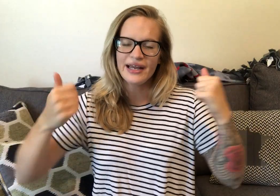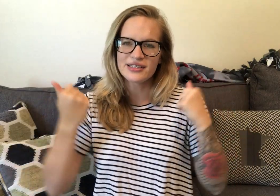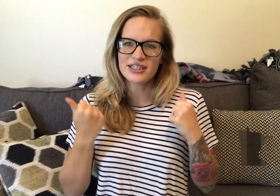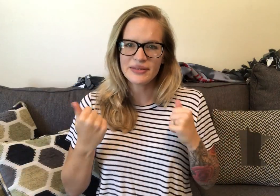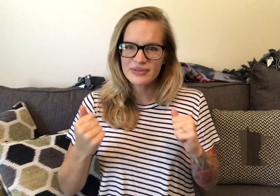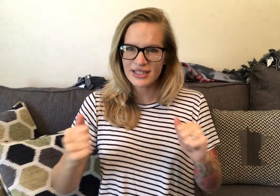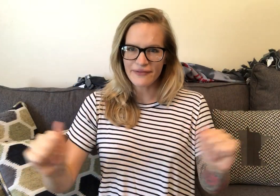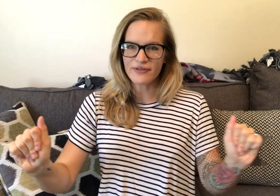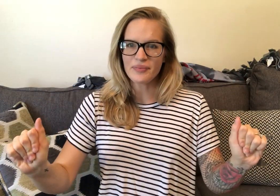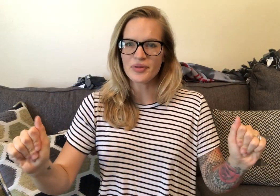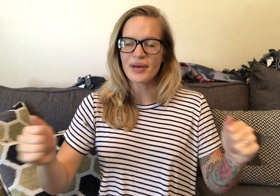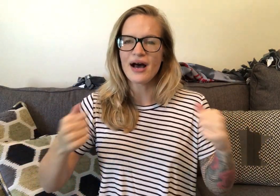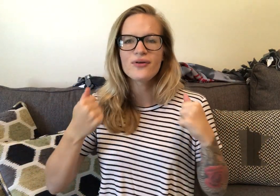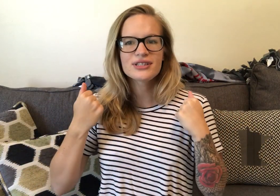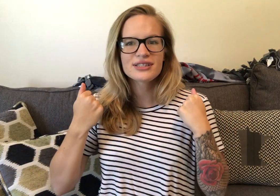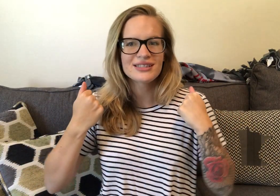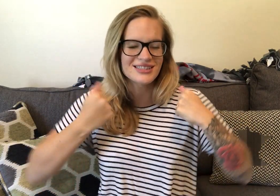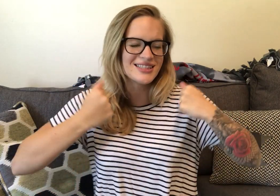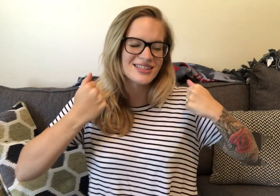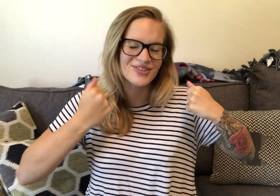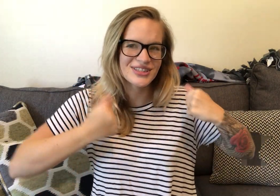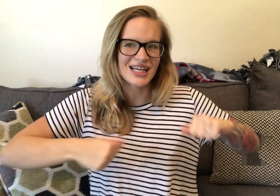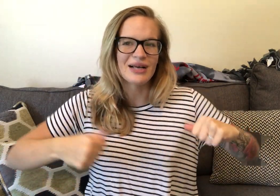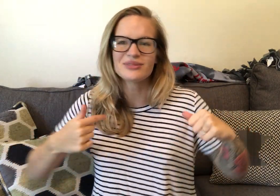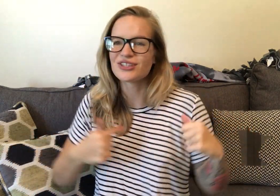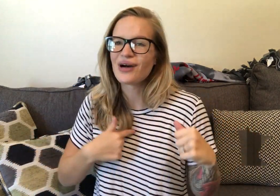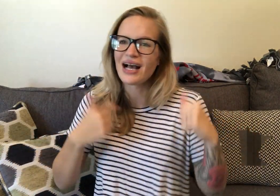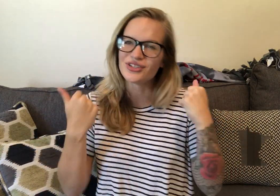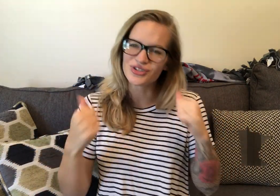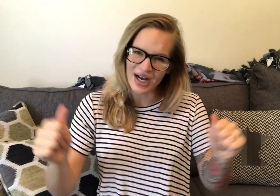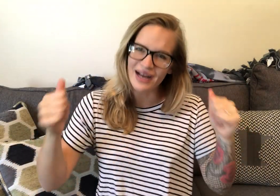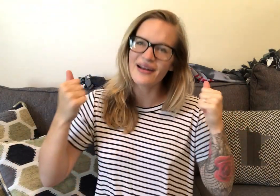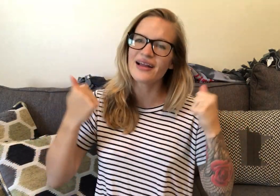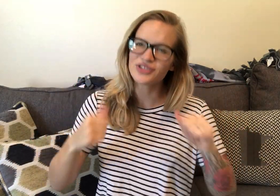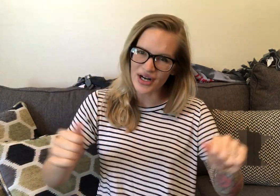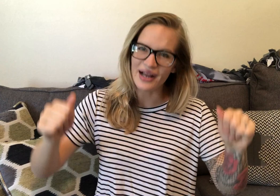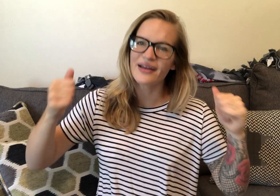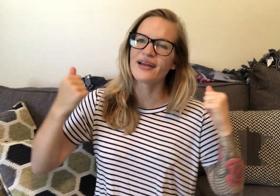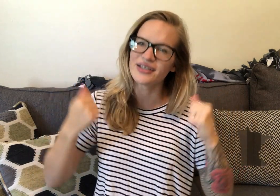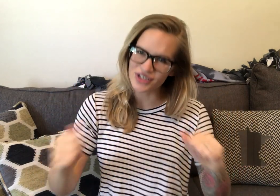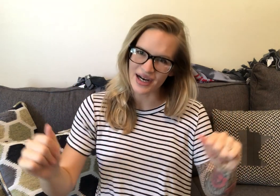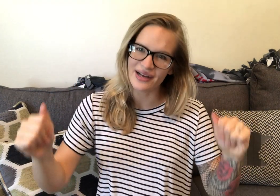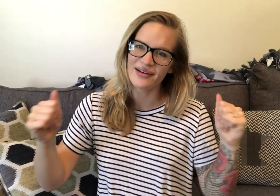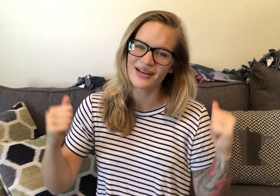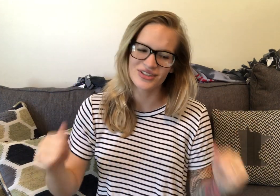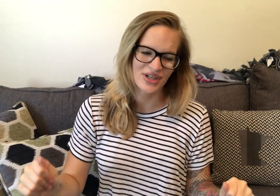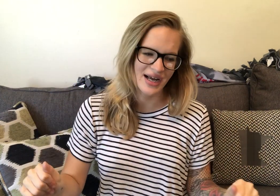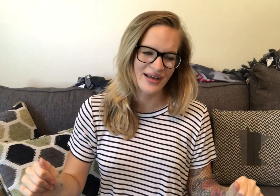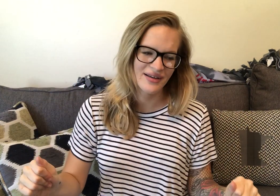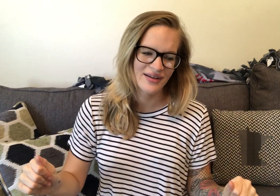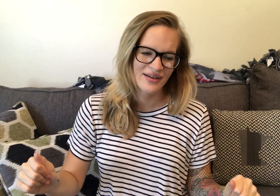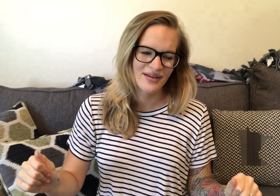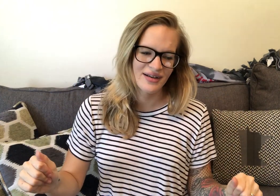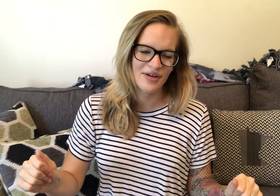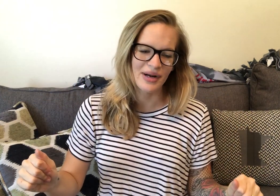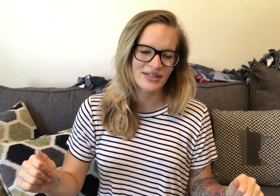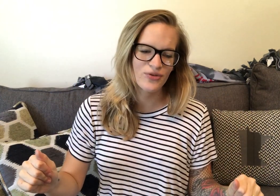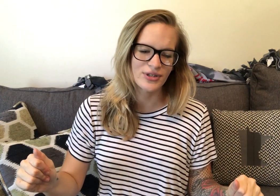handshapes and flip them out. And she does it three times. So I try and I try and I try and I try. Never mind, it's four